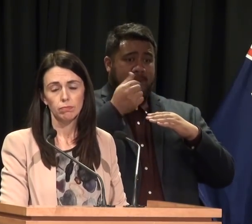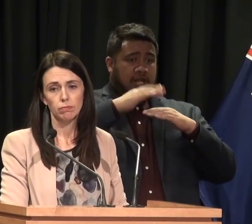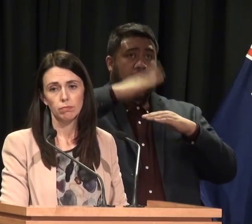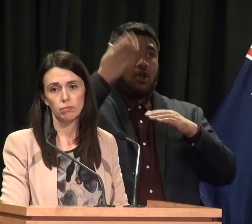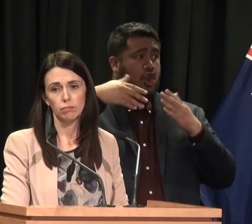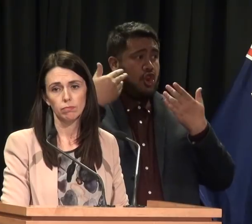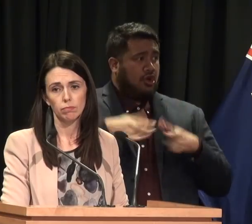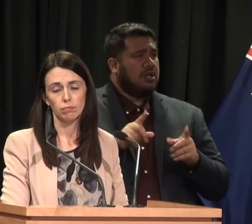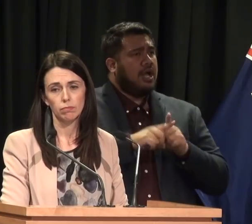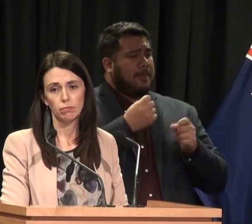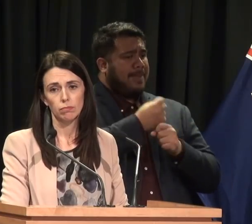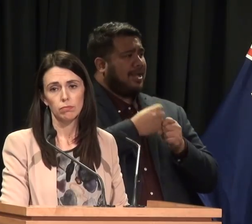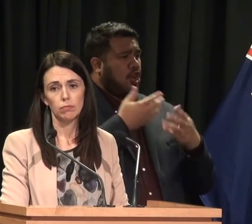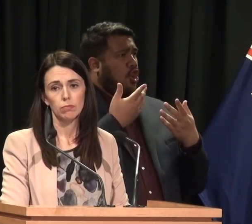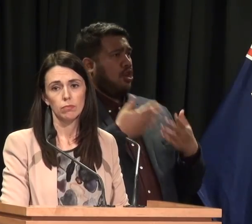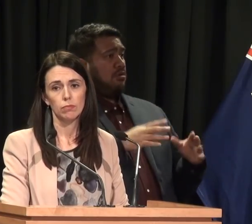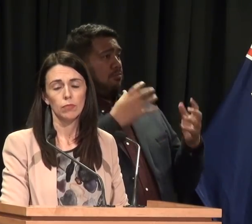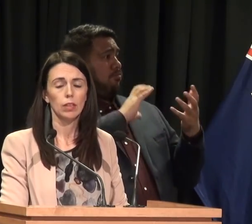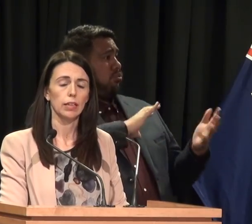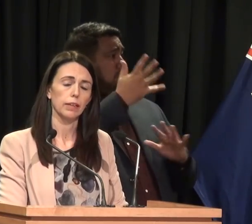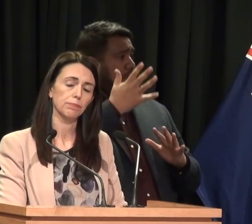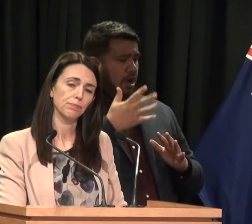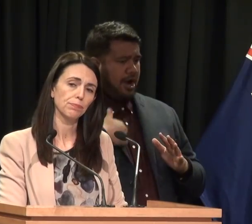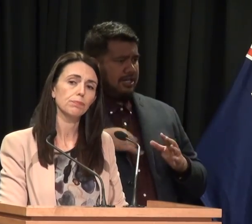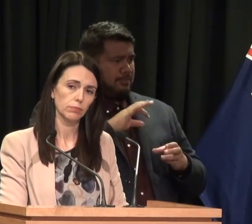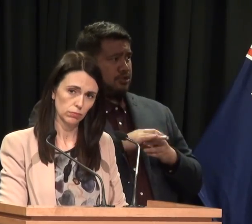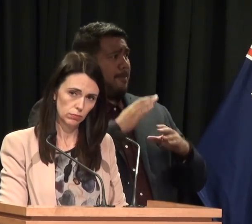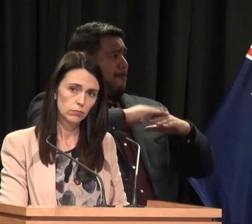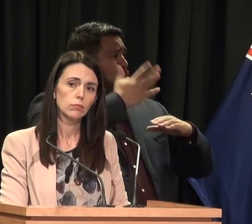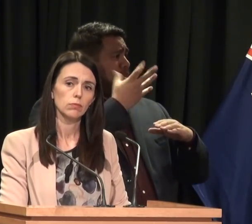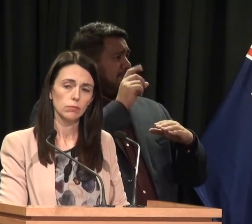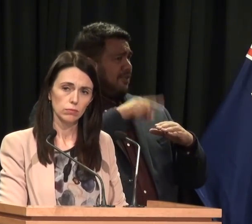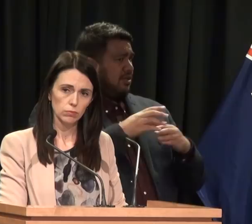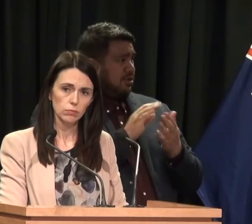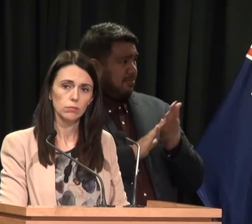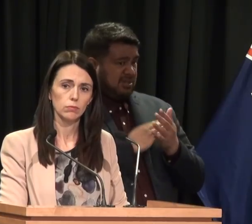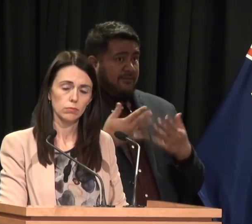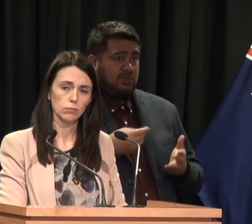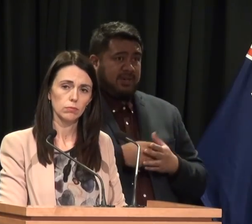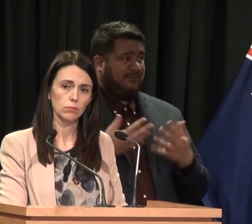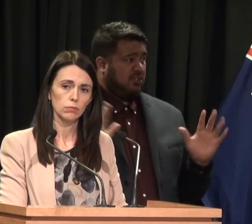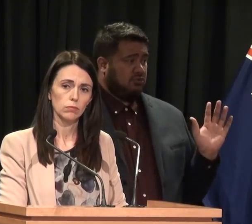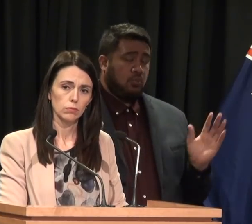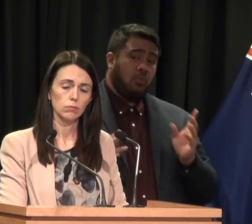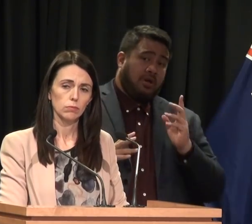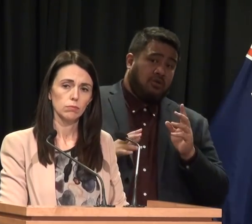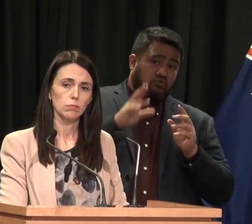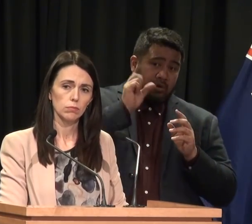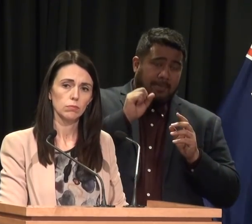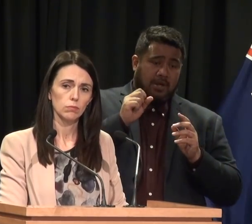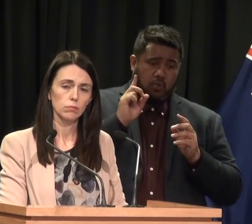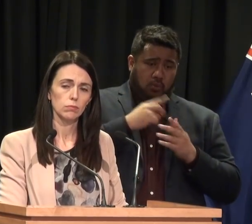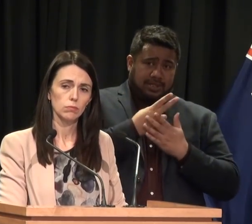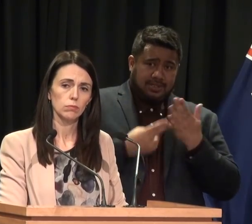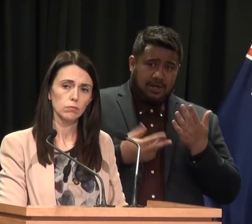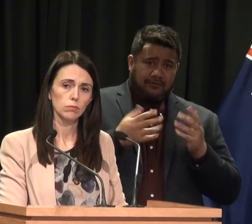So the bank collapses, if you've got more than $50,000, you're wiped out? Well, bear in mind we still have open banking resolution in New Zealand, and so whatever we design for